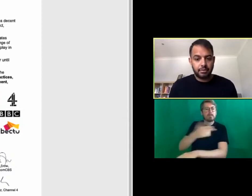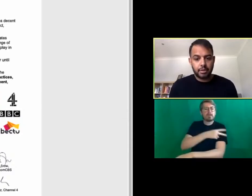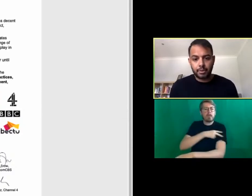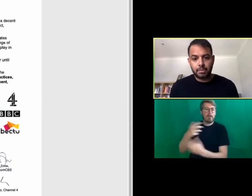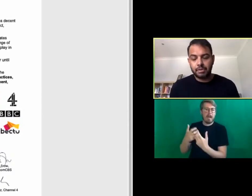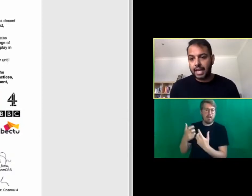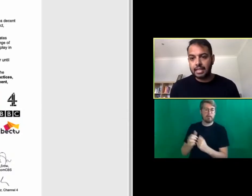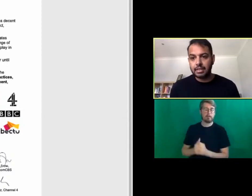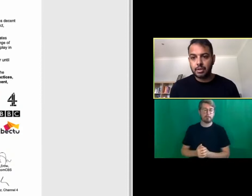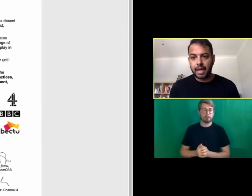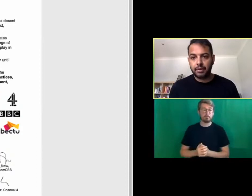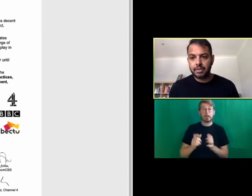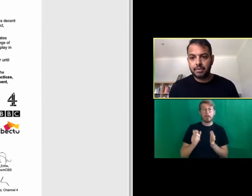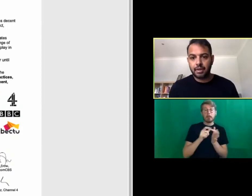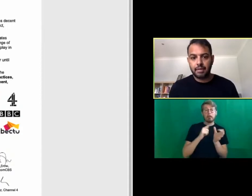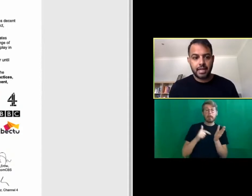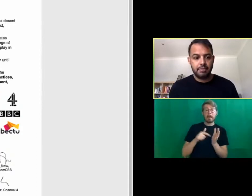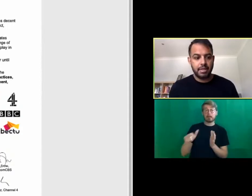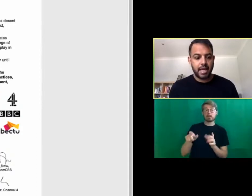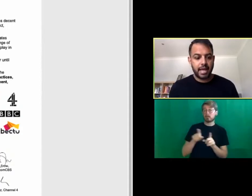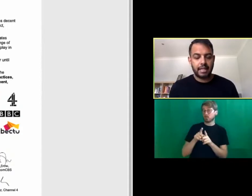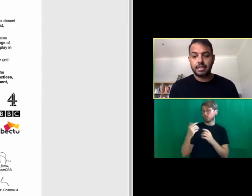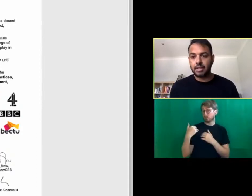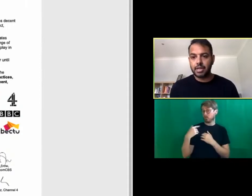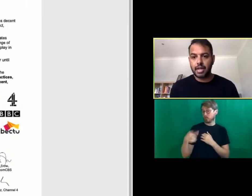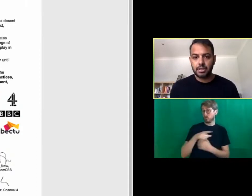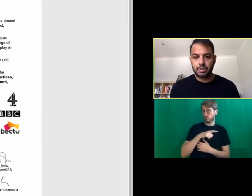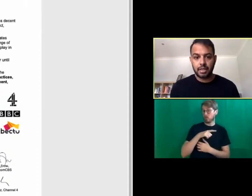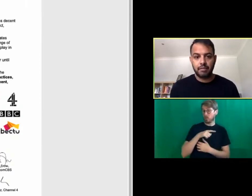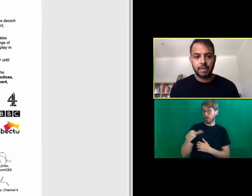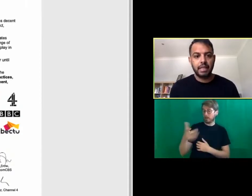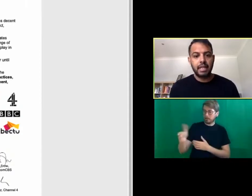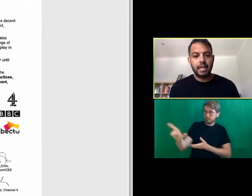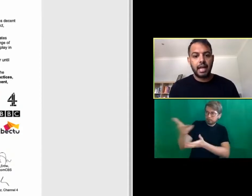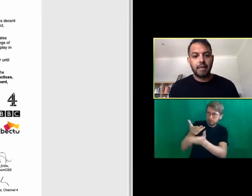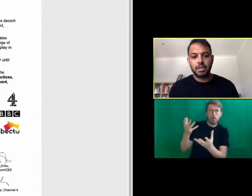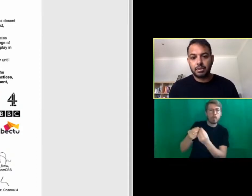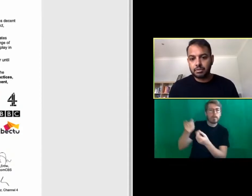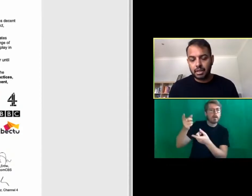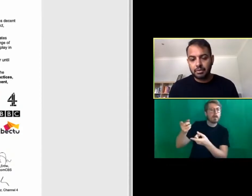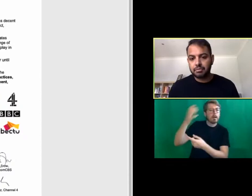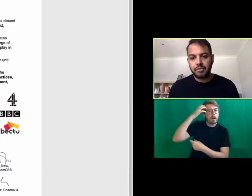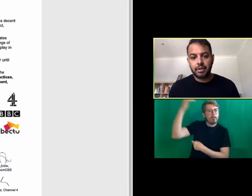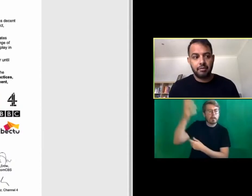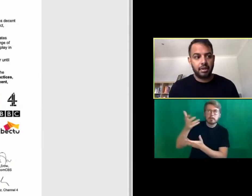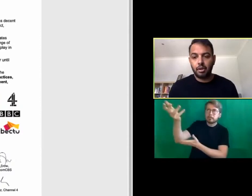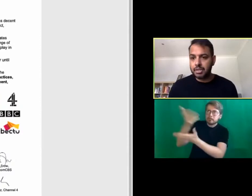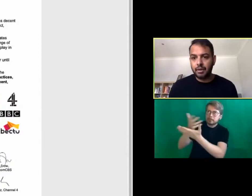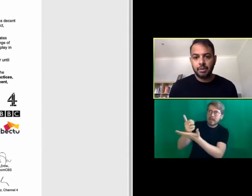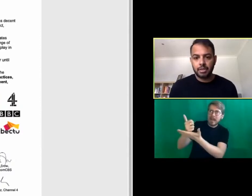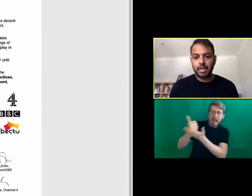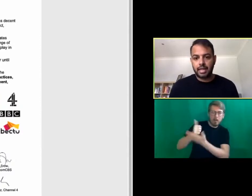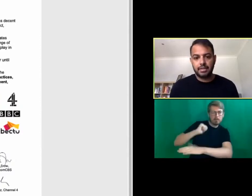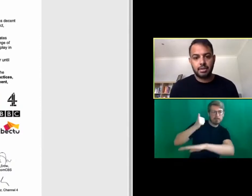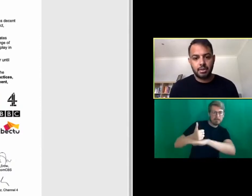PACT are responsible for getting the industry back on its feet with their endless negotiations with the government so you know we're very grateful a lot